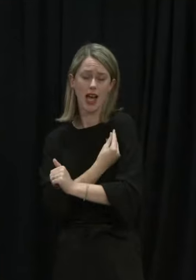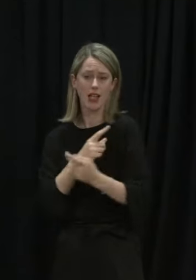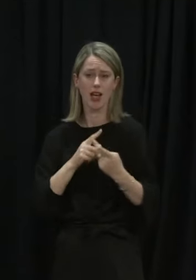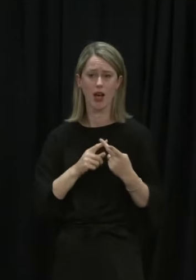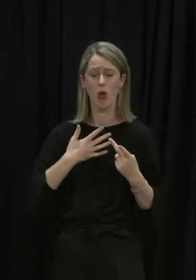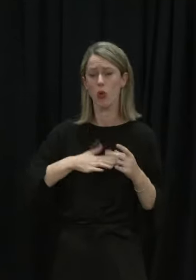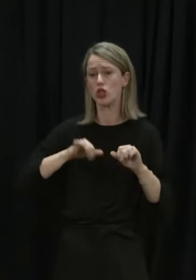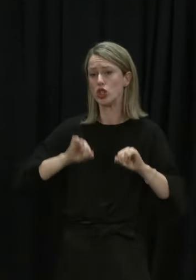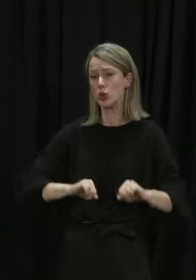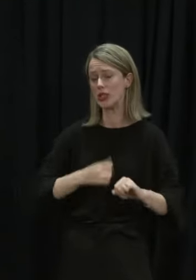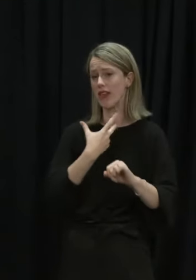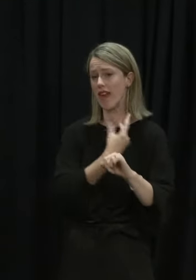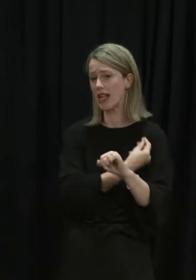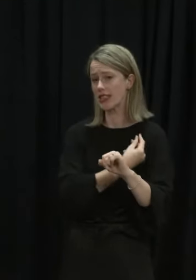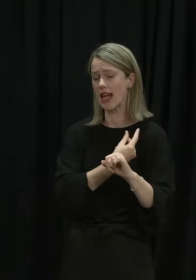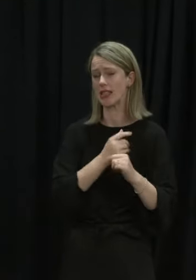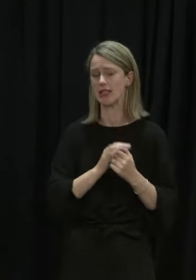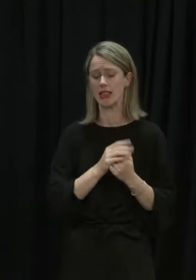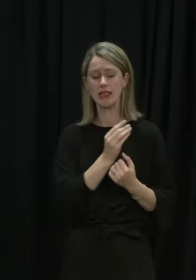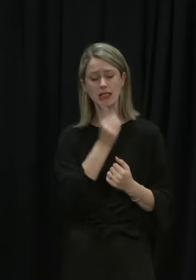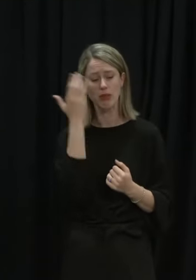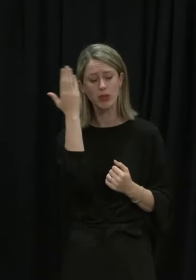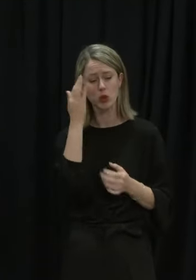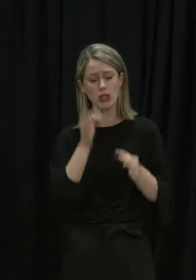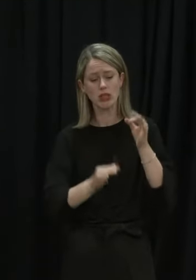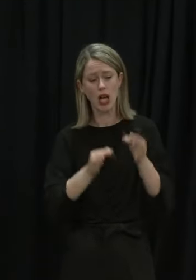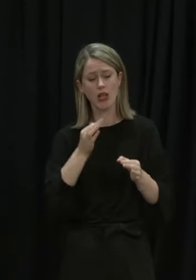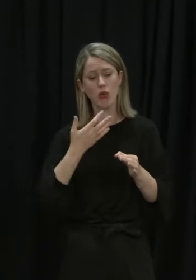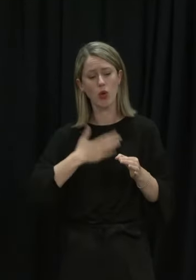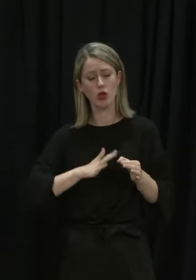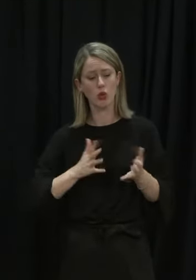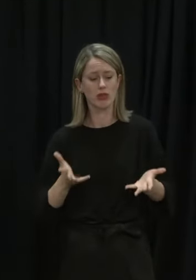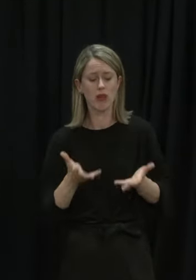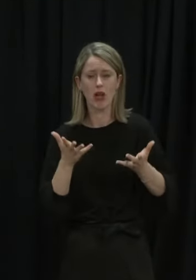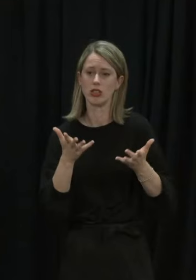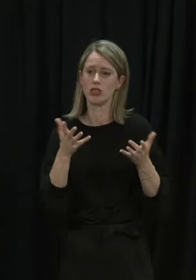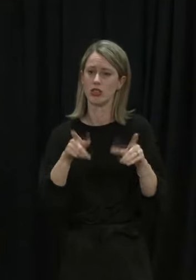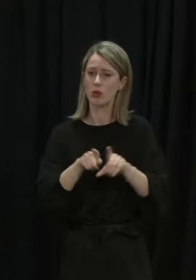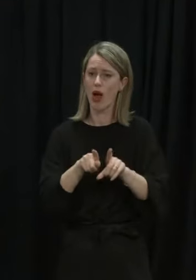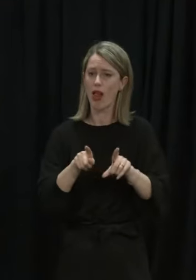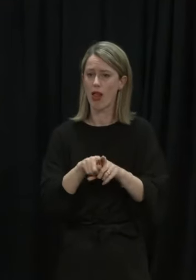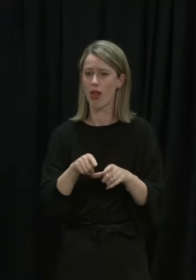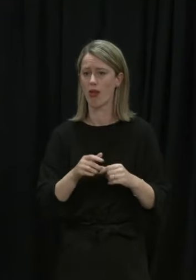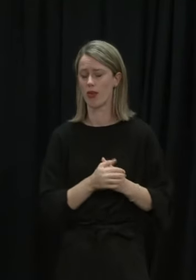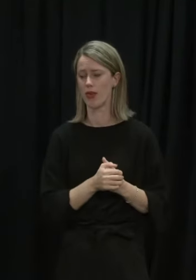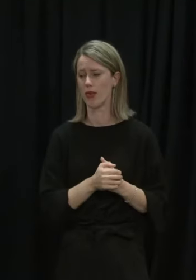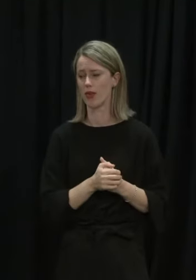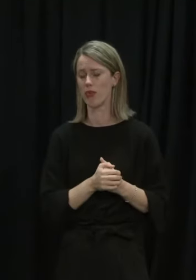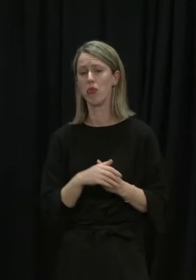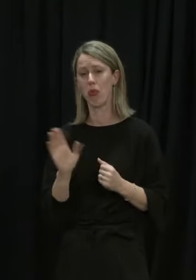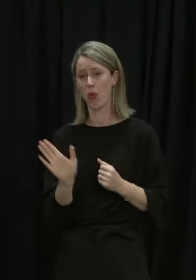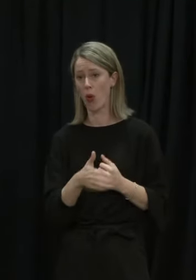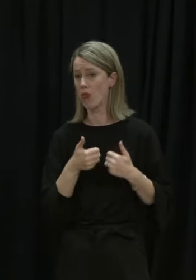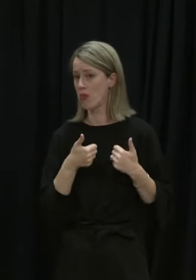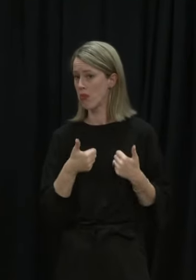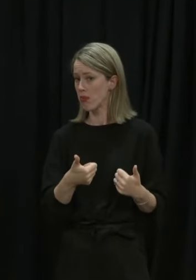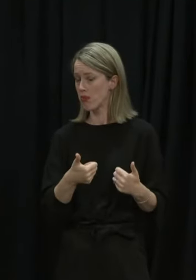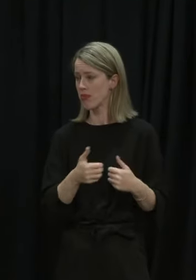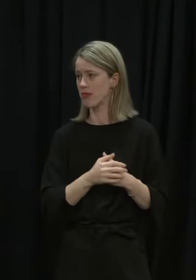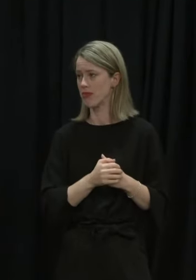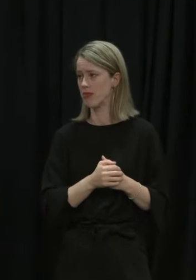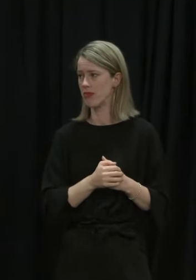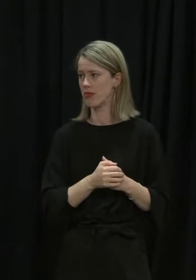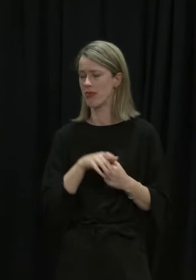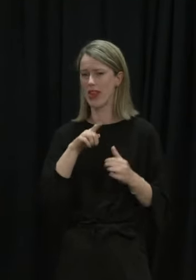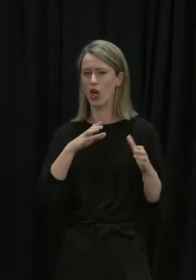students to be vaccinated. Some schools are now deciding that they want to pick that up themselves as well. All of that is positive, but we're talking